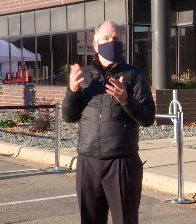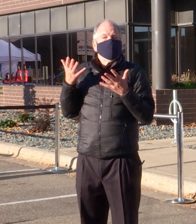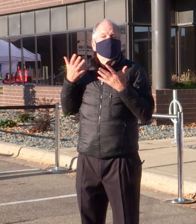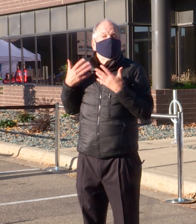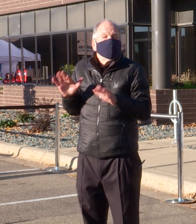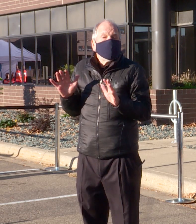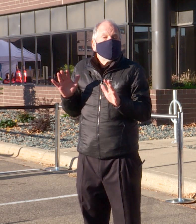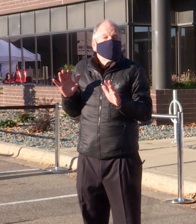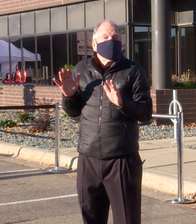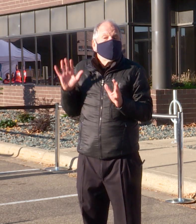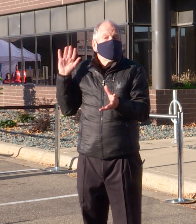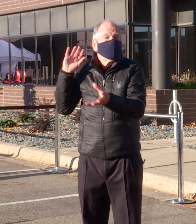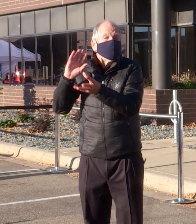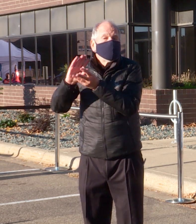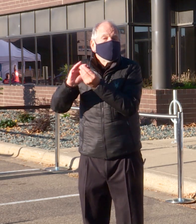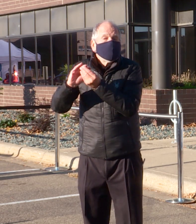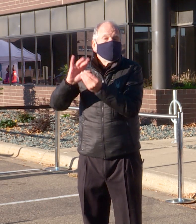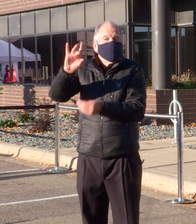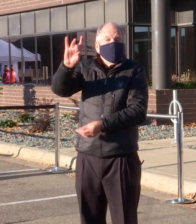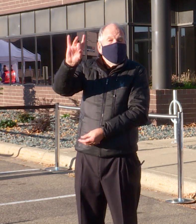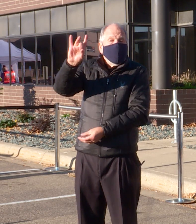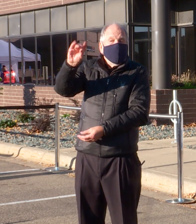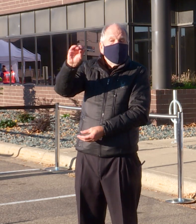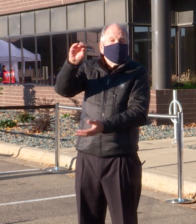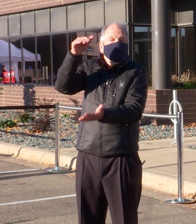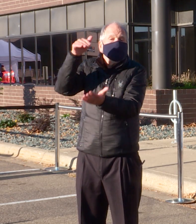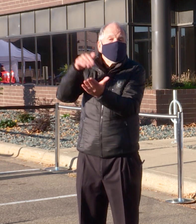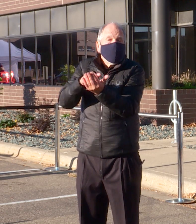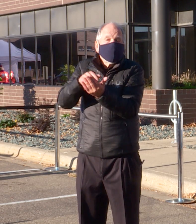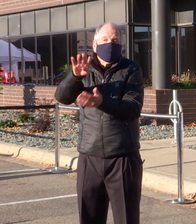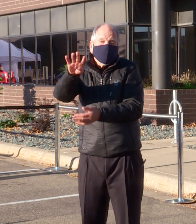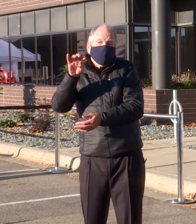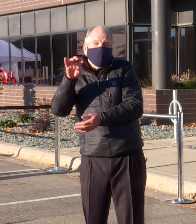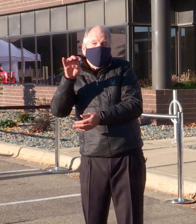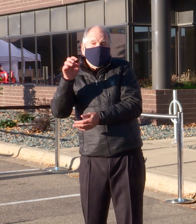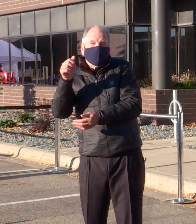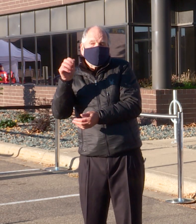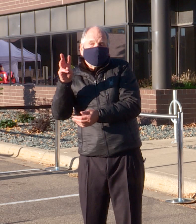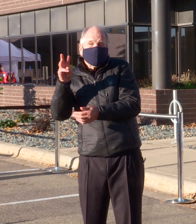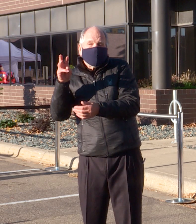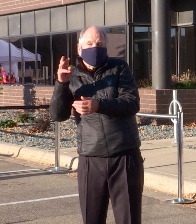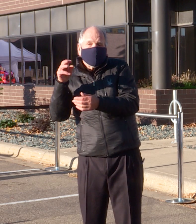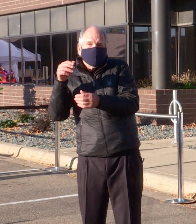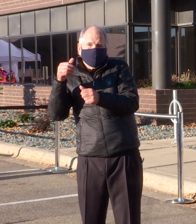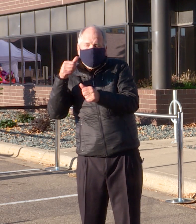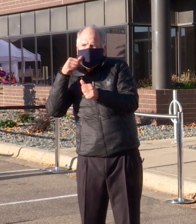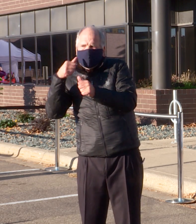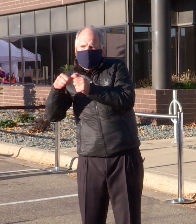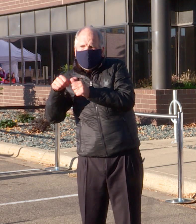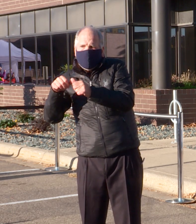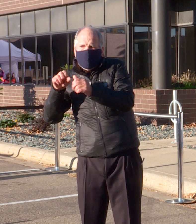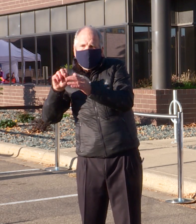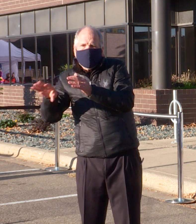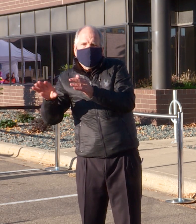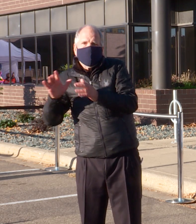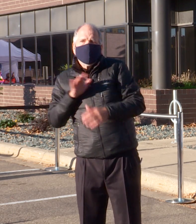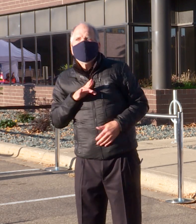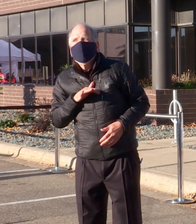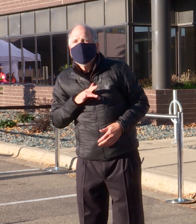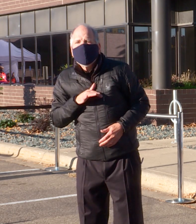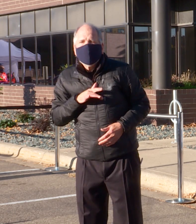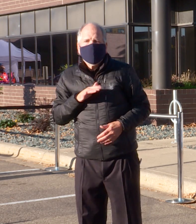total of 80,416 completed absentee ballots. That's a difference of more than